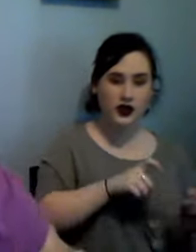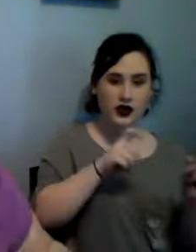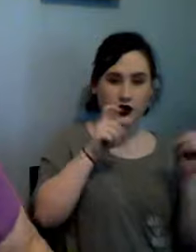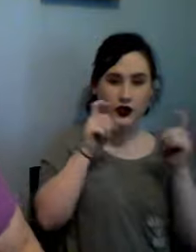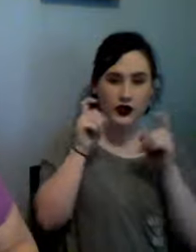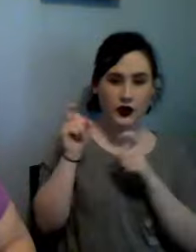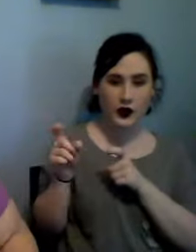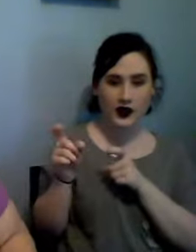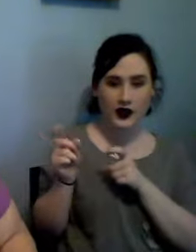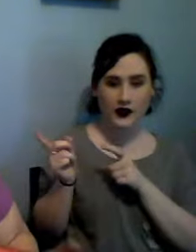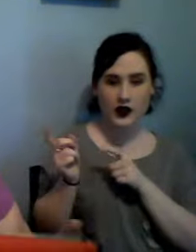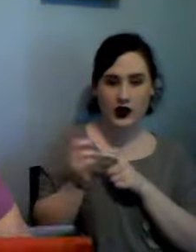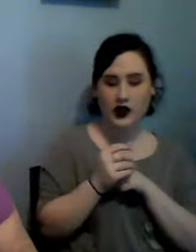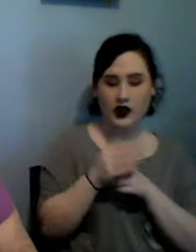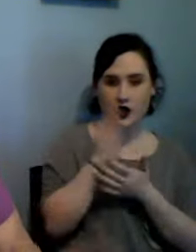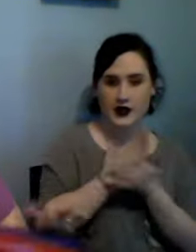folders